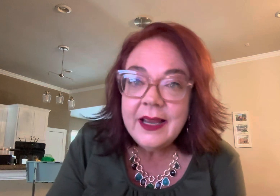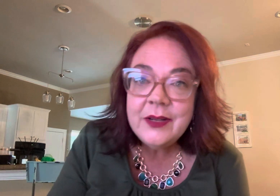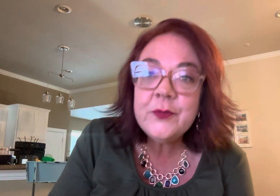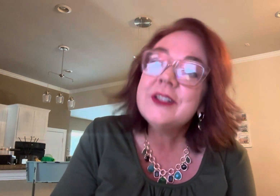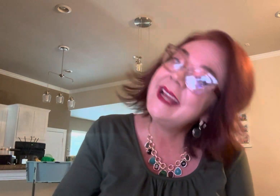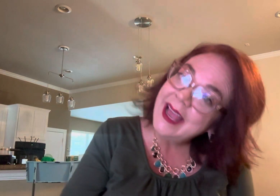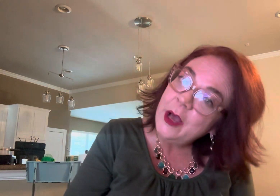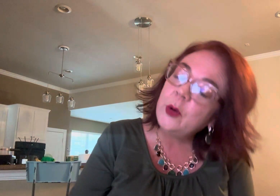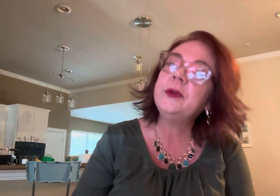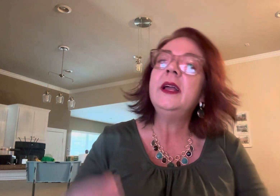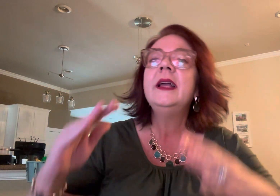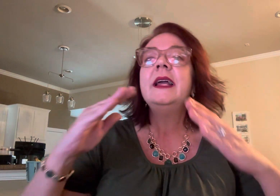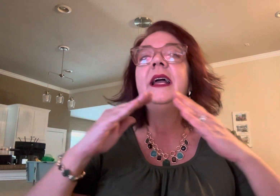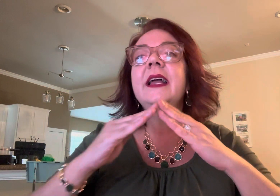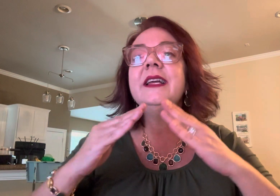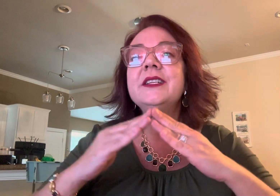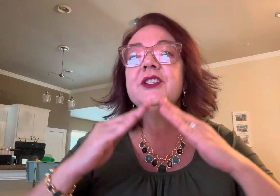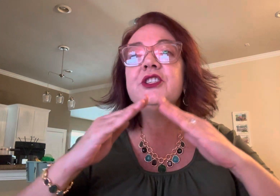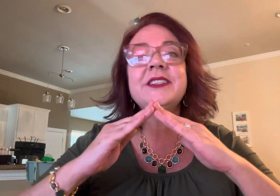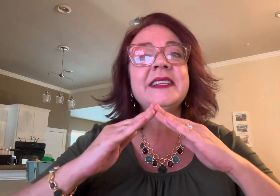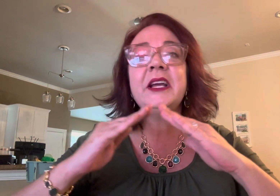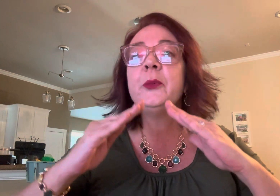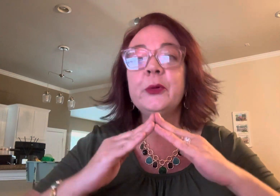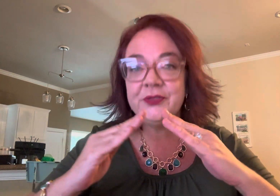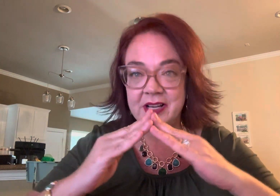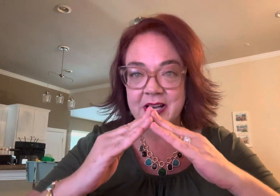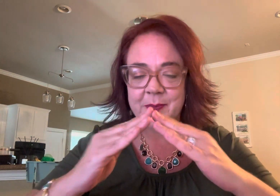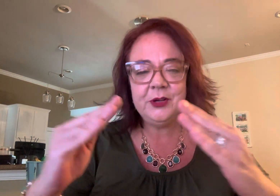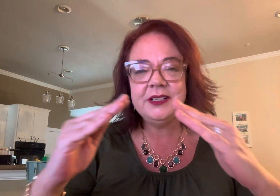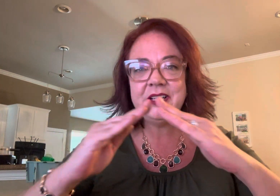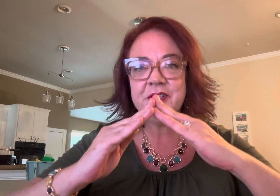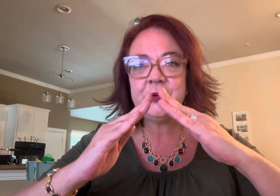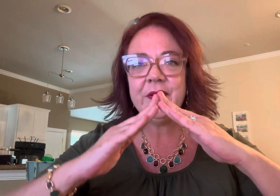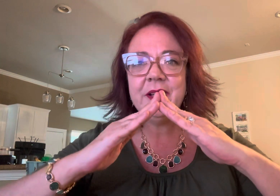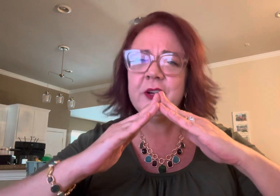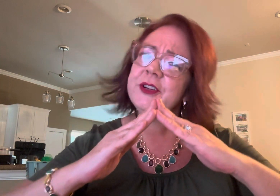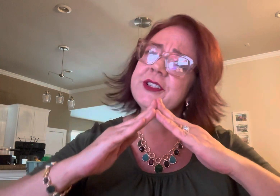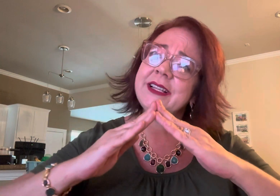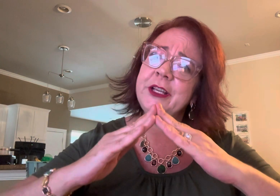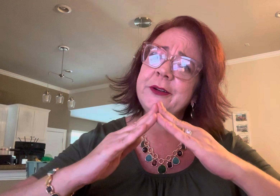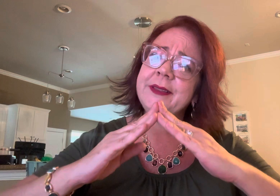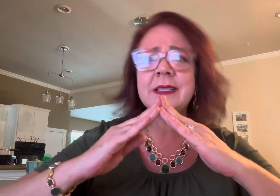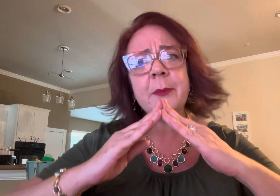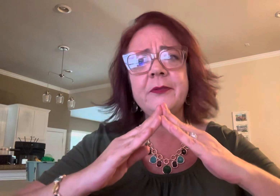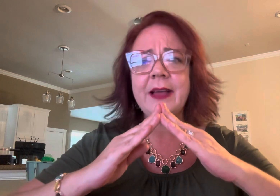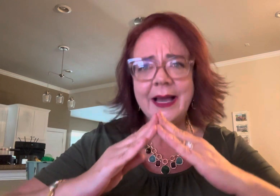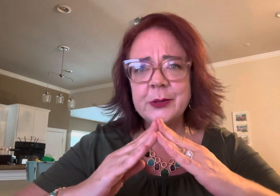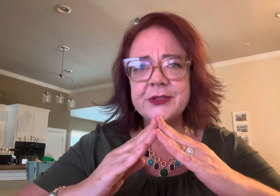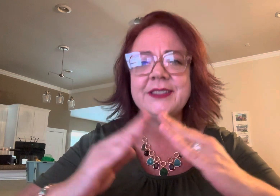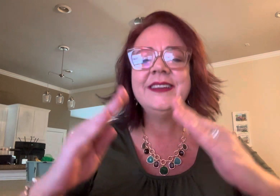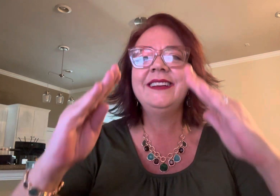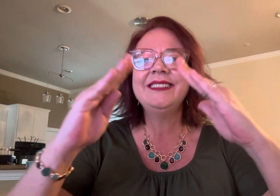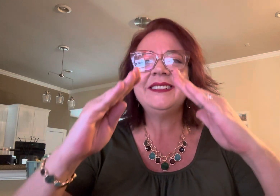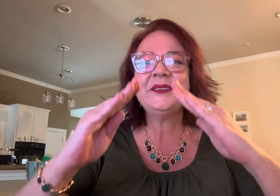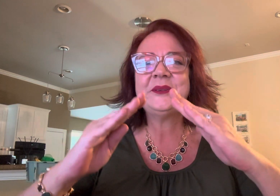for town is just like a rooftop you're going to touch your fingers like you're at the top of a house so